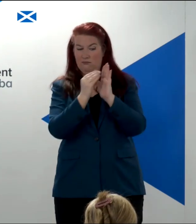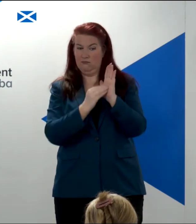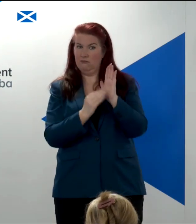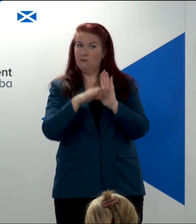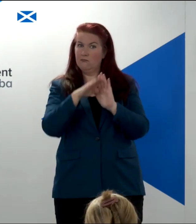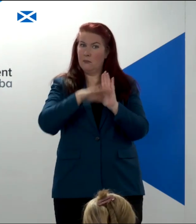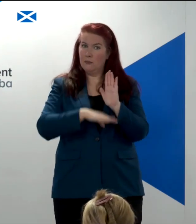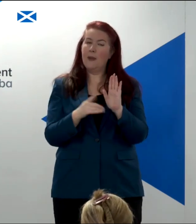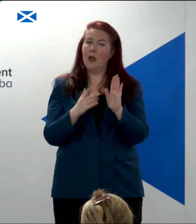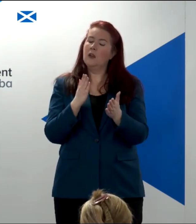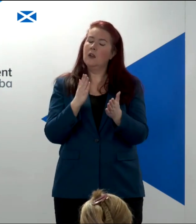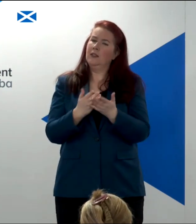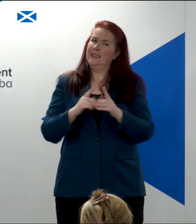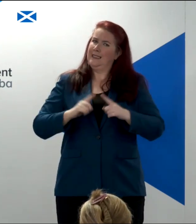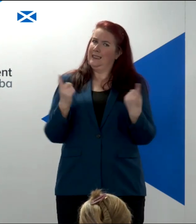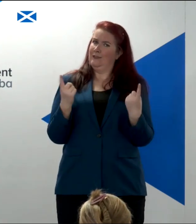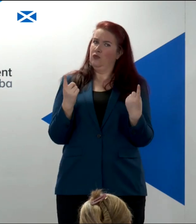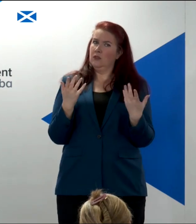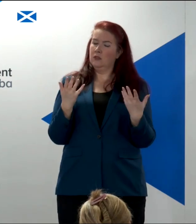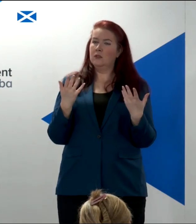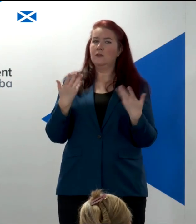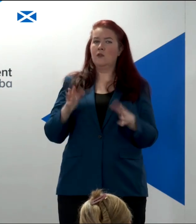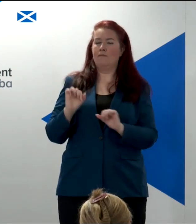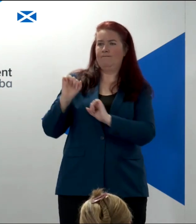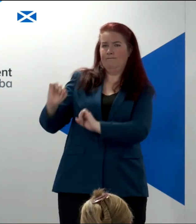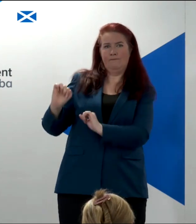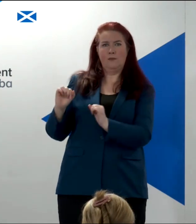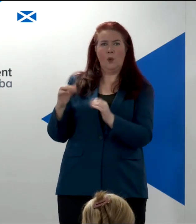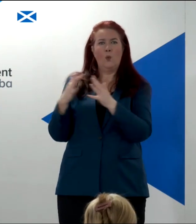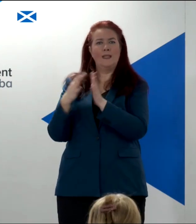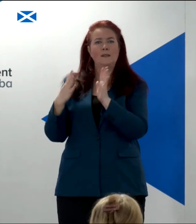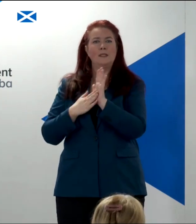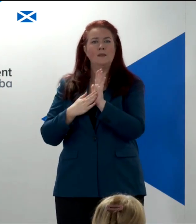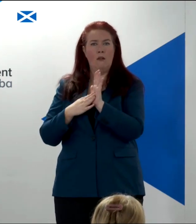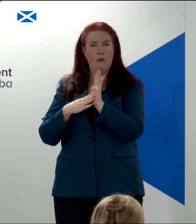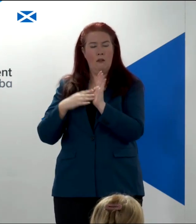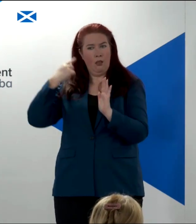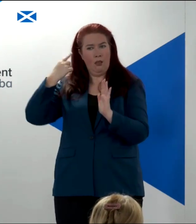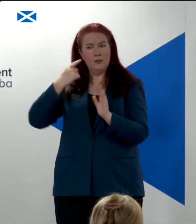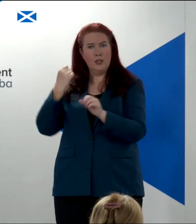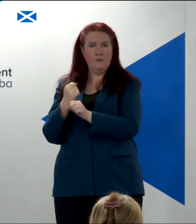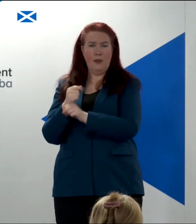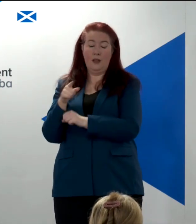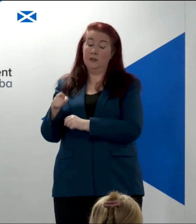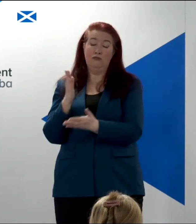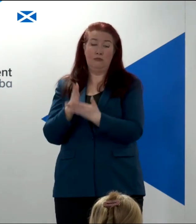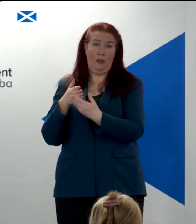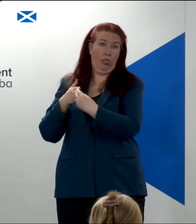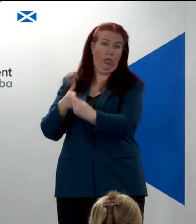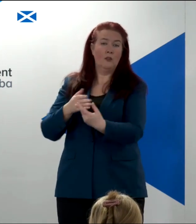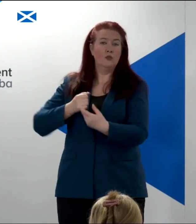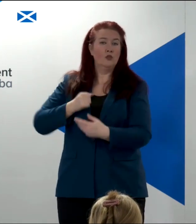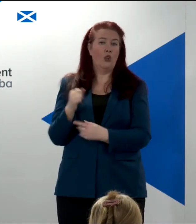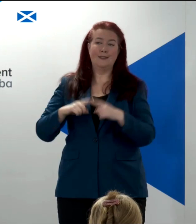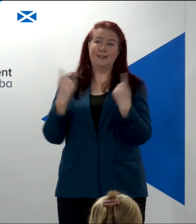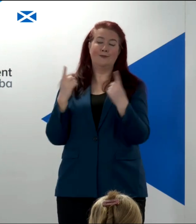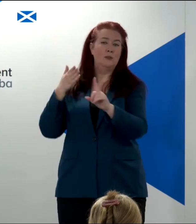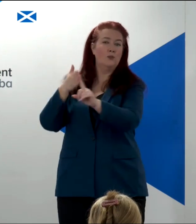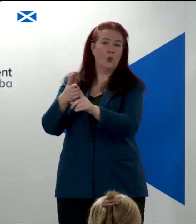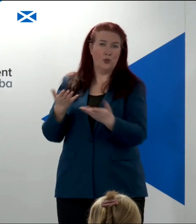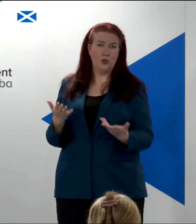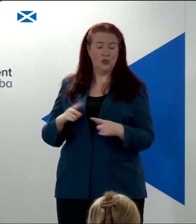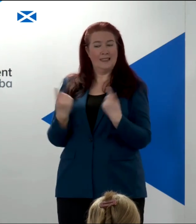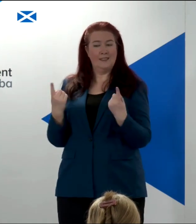contrasts quite starkly with a Westminster government which is taking Scotland in a very different approach, a different